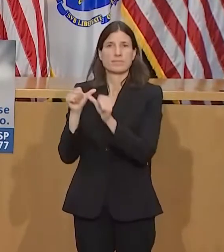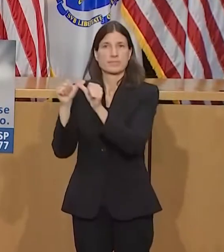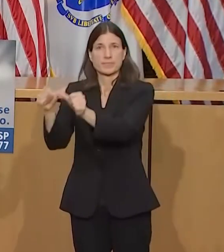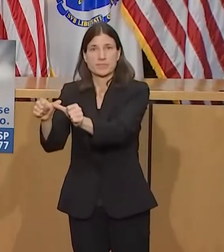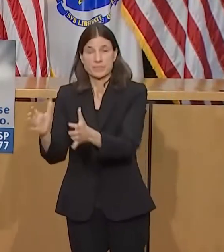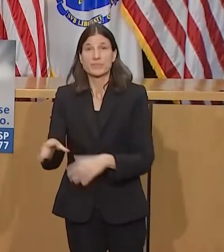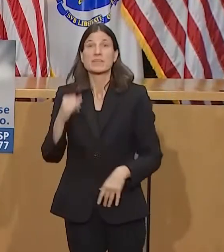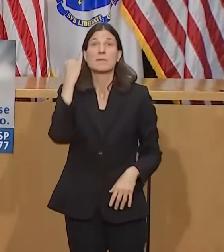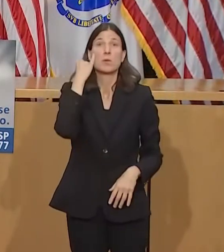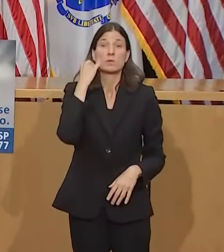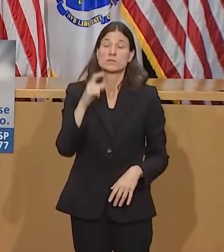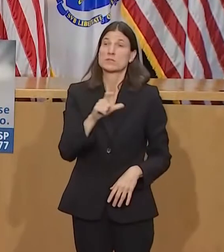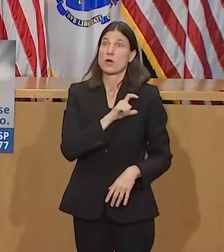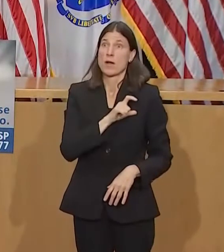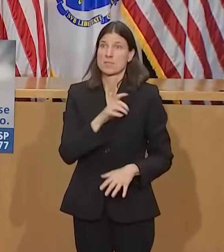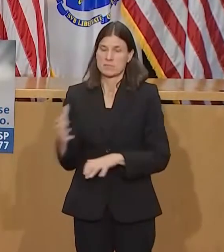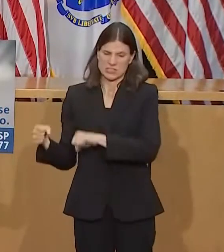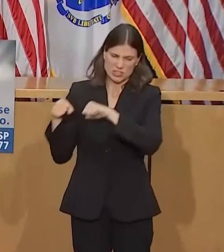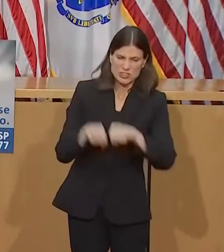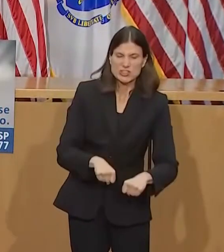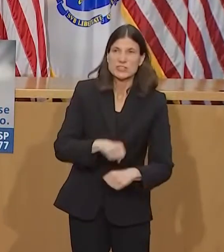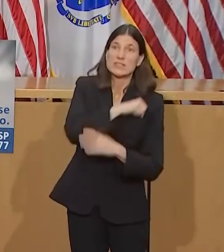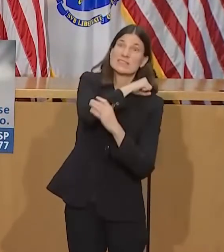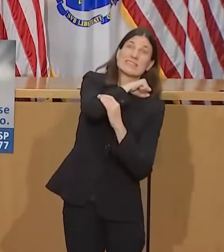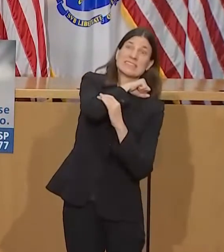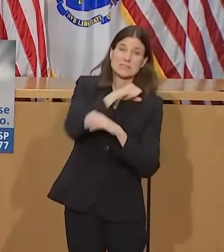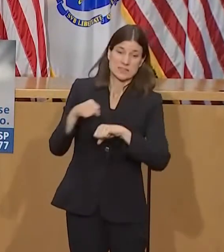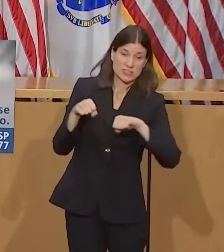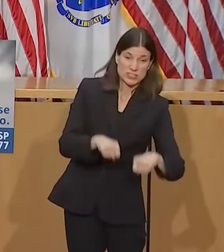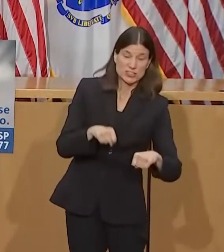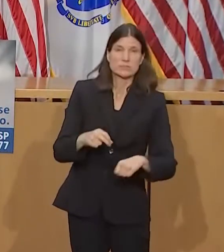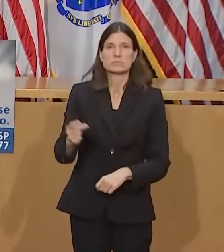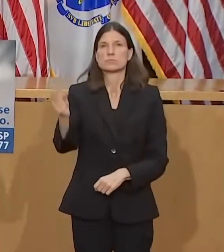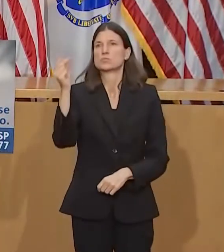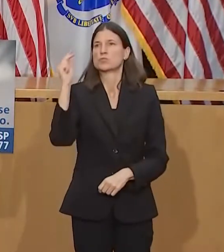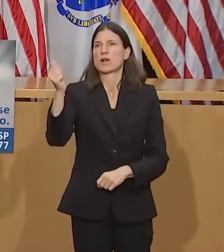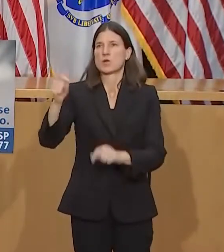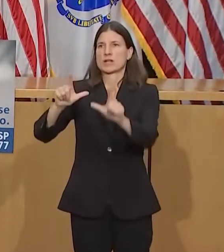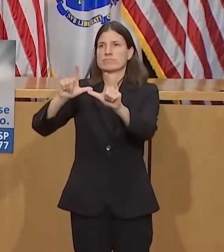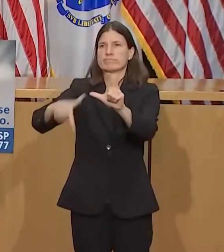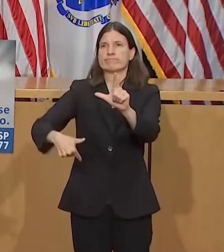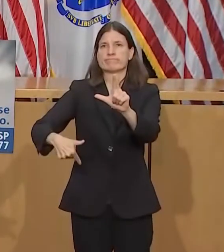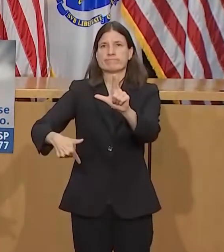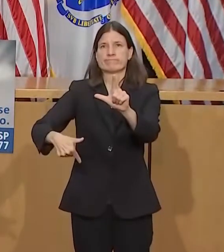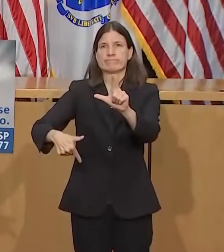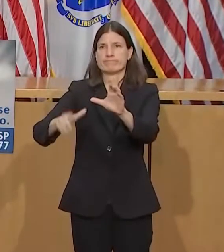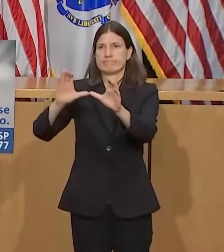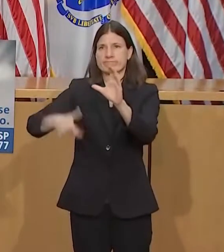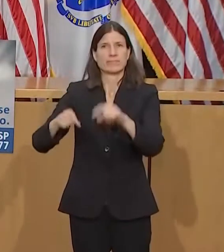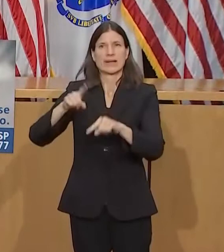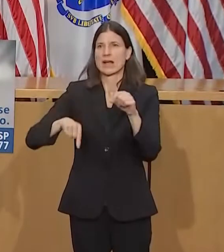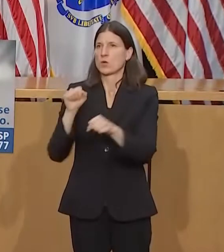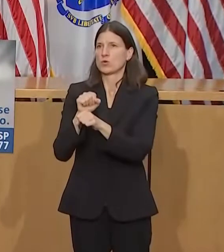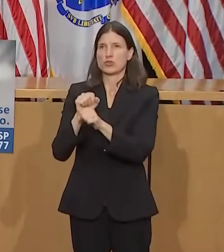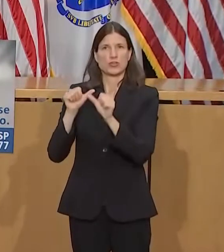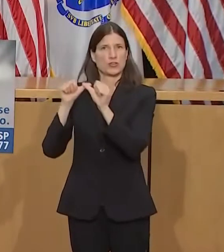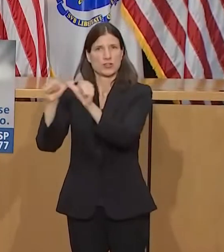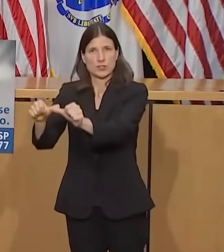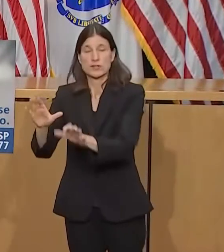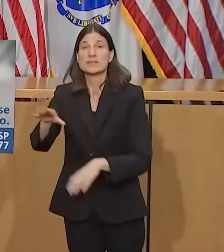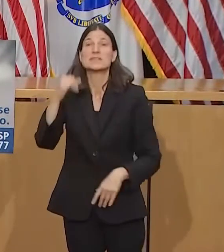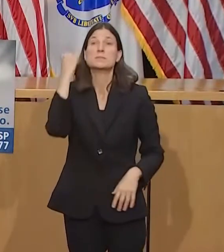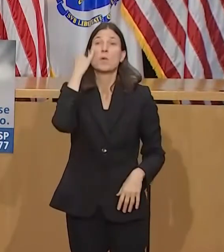officer would also be automatically decertified if they fail to intervene if they witness a fellow officer violating these standards.